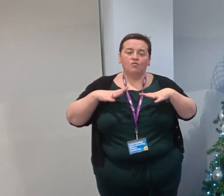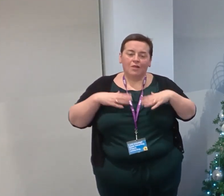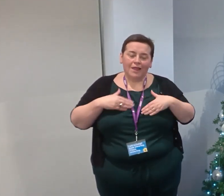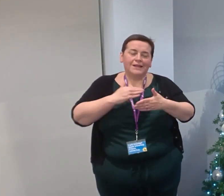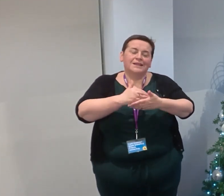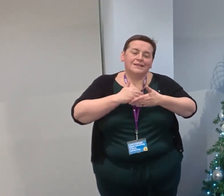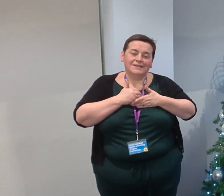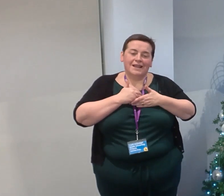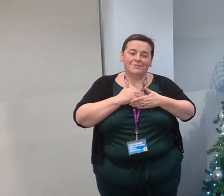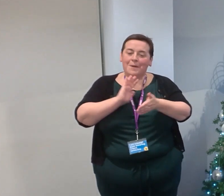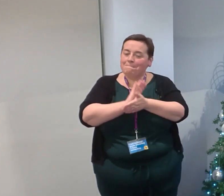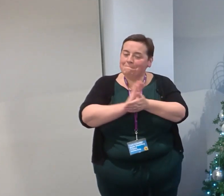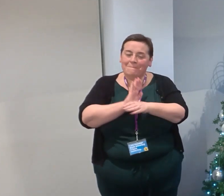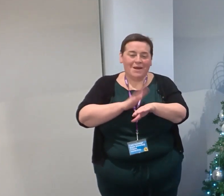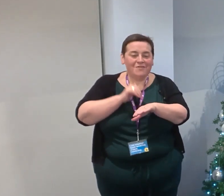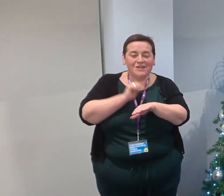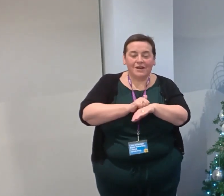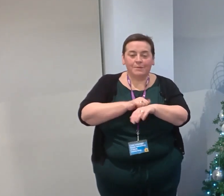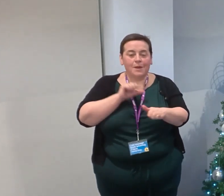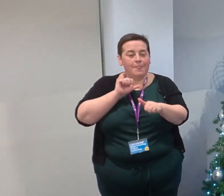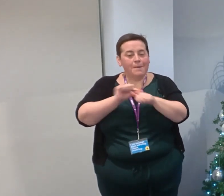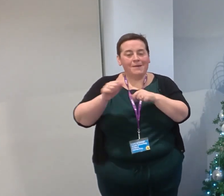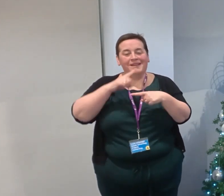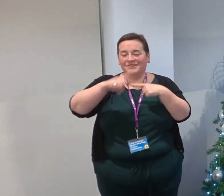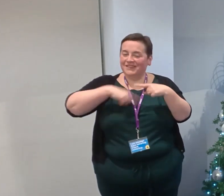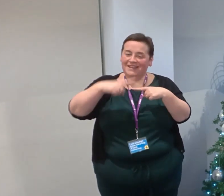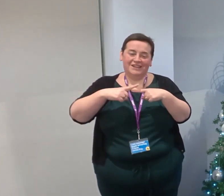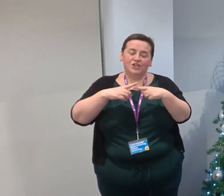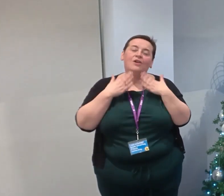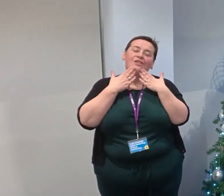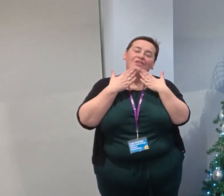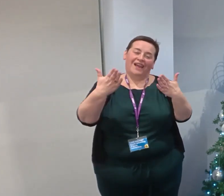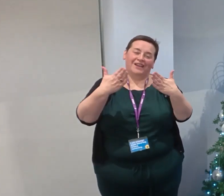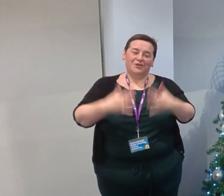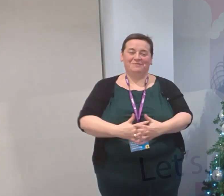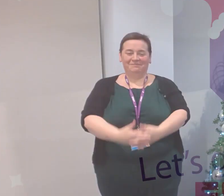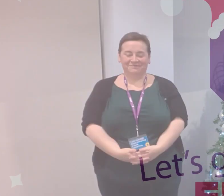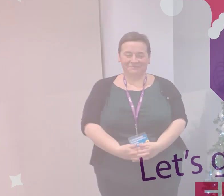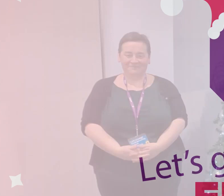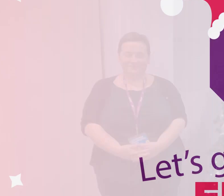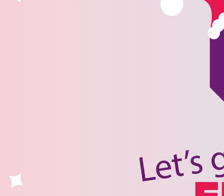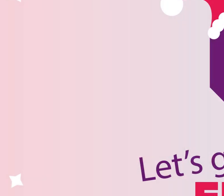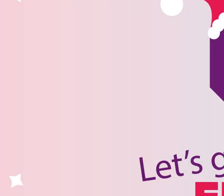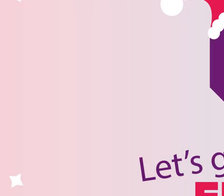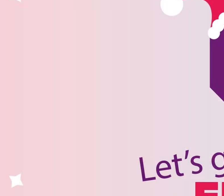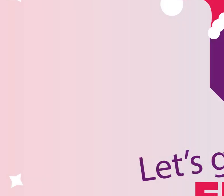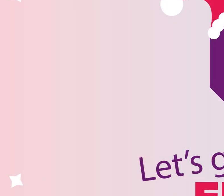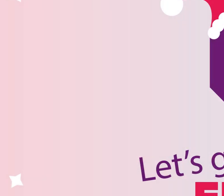safe and Merry Christmas and the very best for the year ahead. Thank you. Thank you.